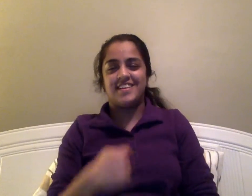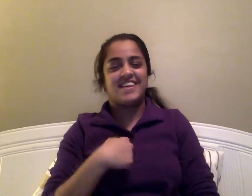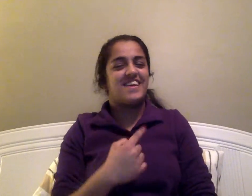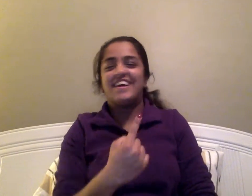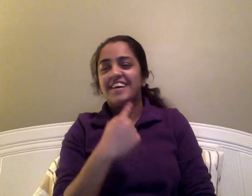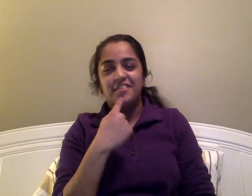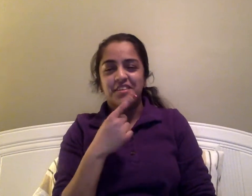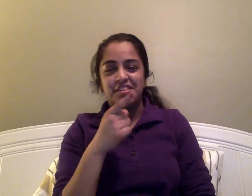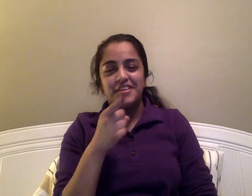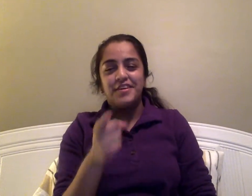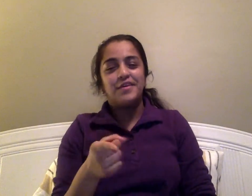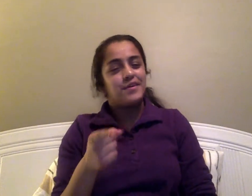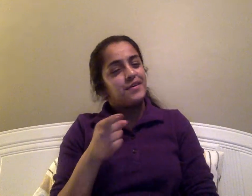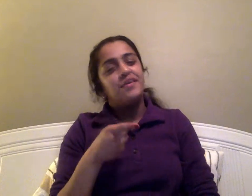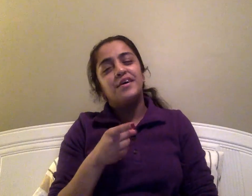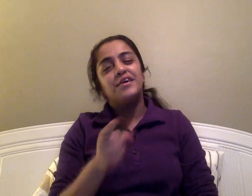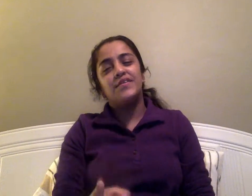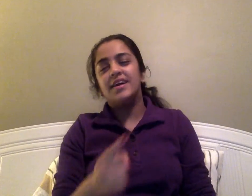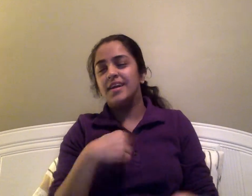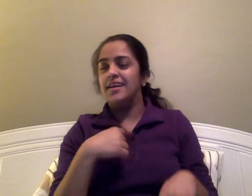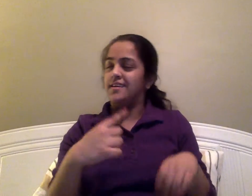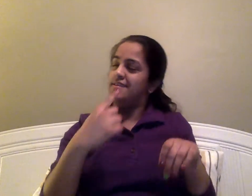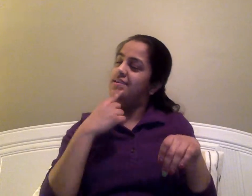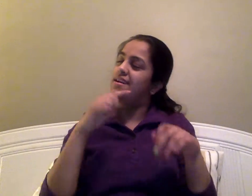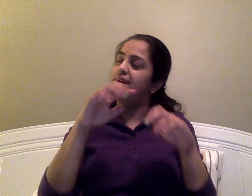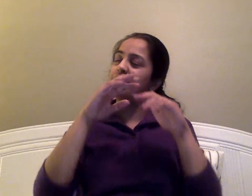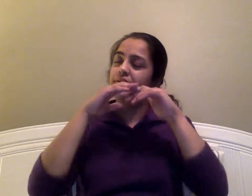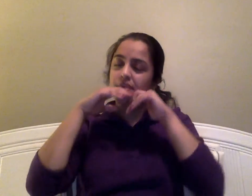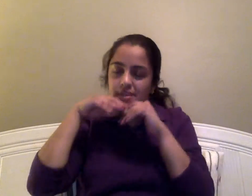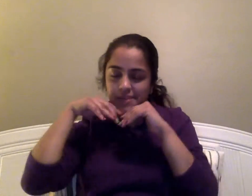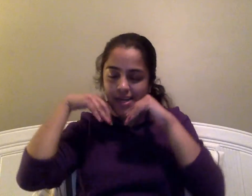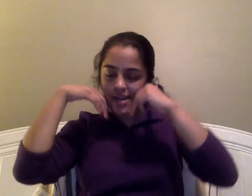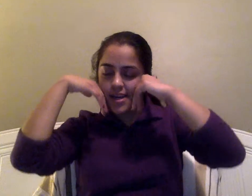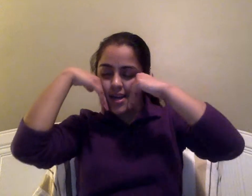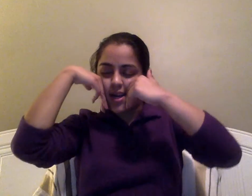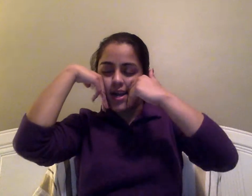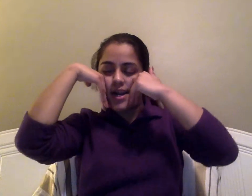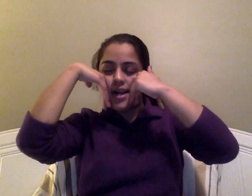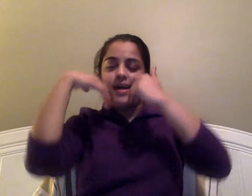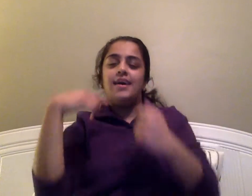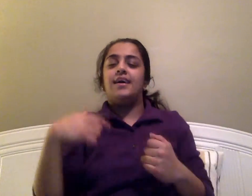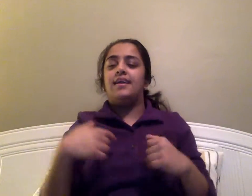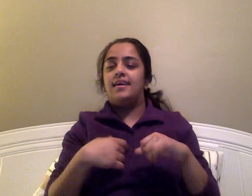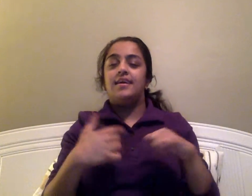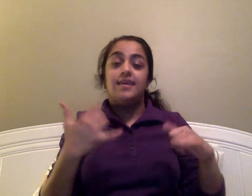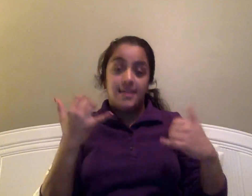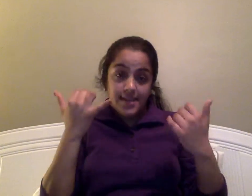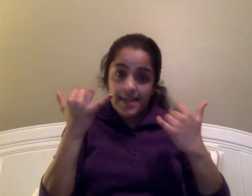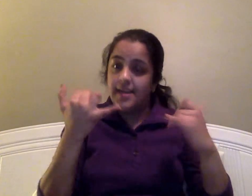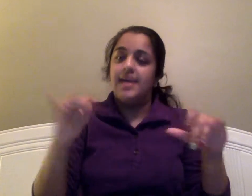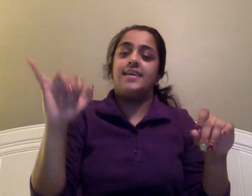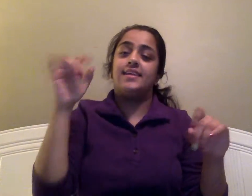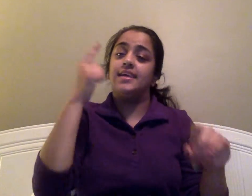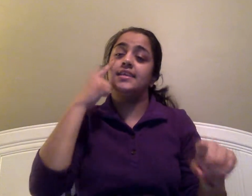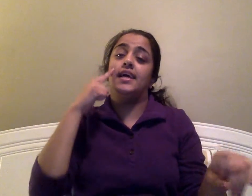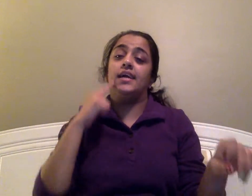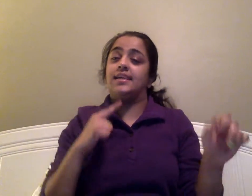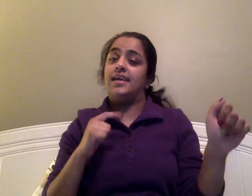I miss you, I miss your smile, and I still shed a